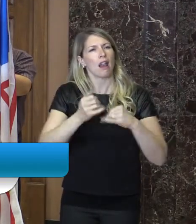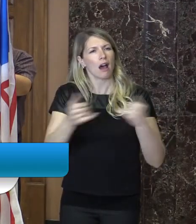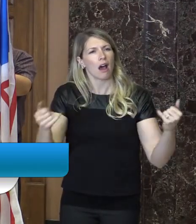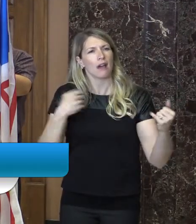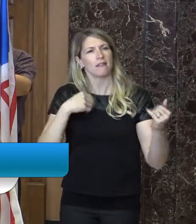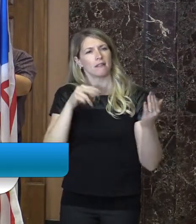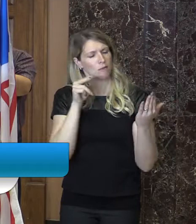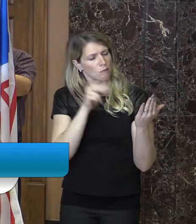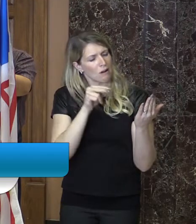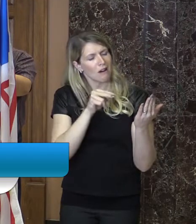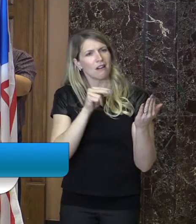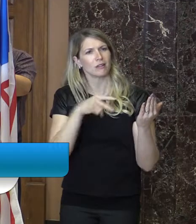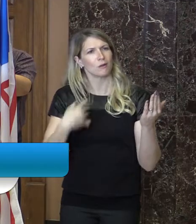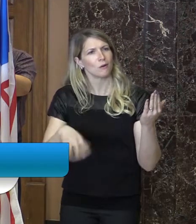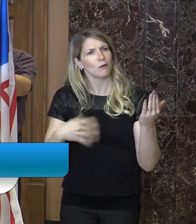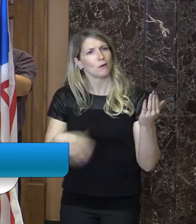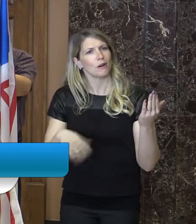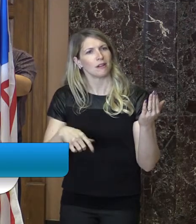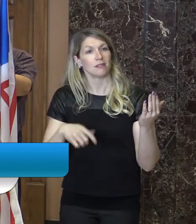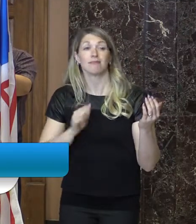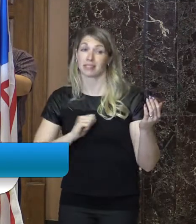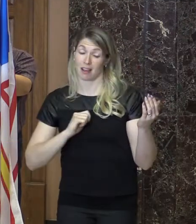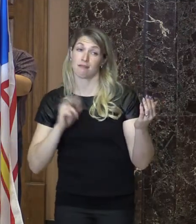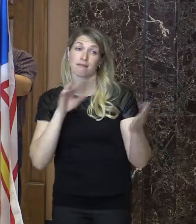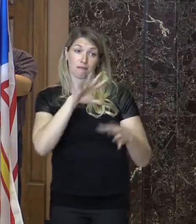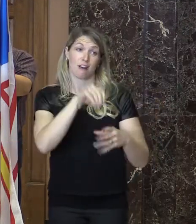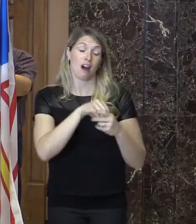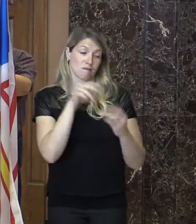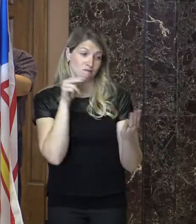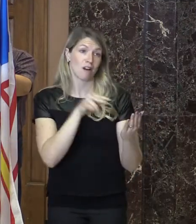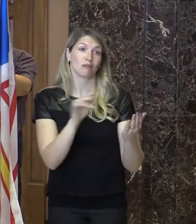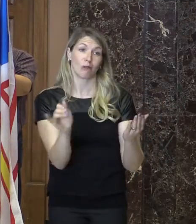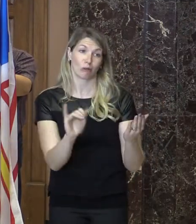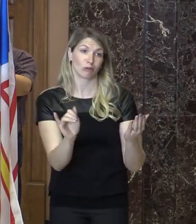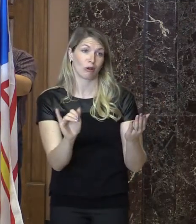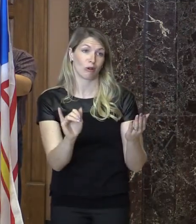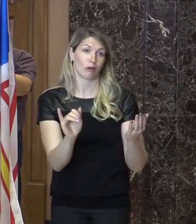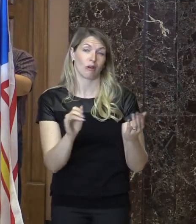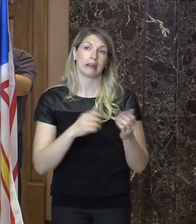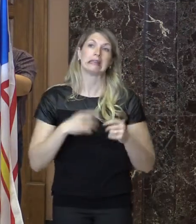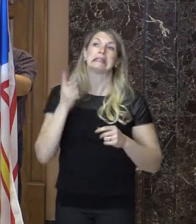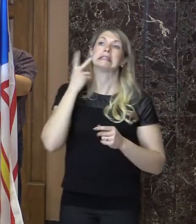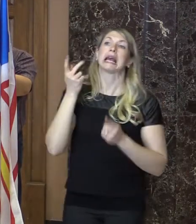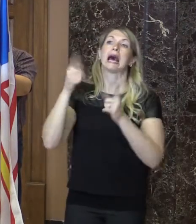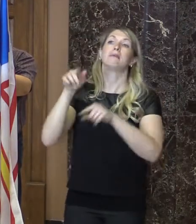And as I just said, I was certainly one of them watching what was happening from far away.